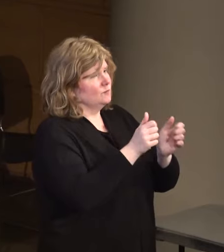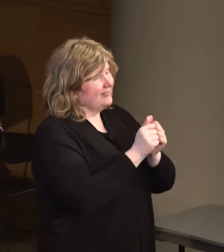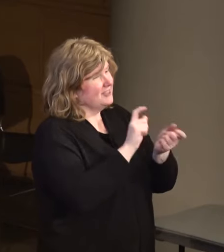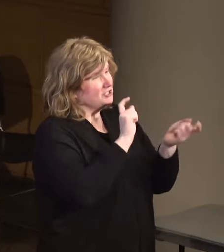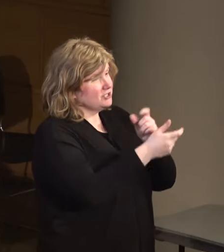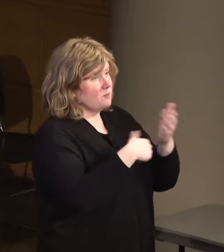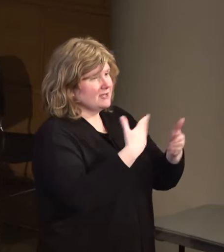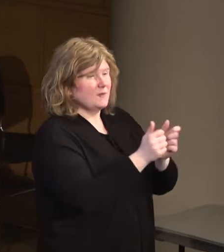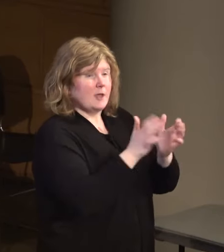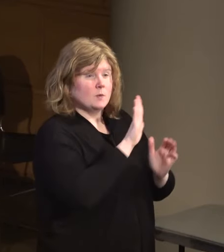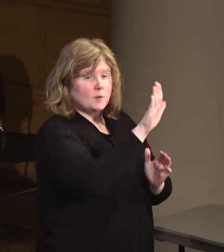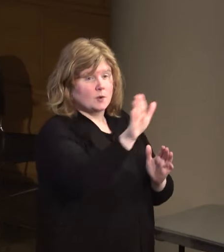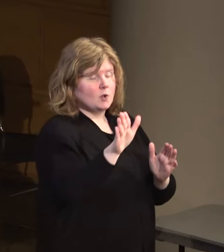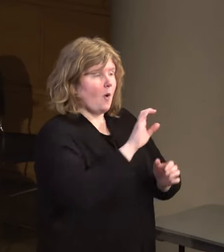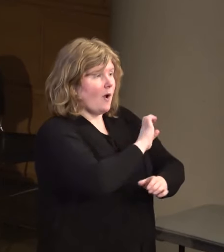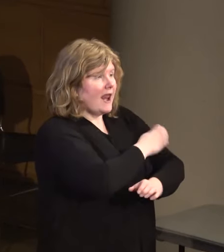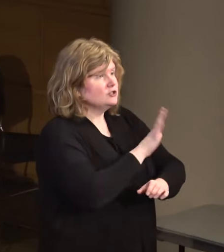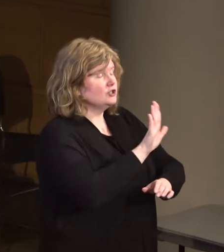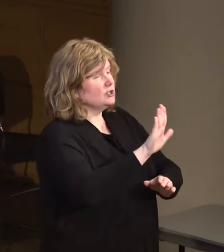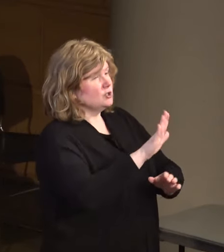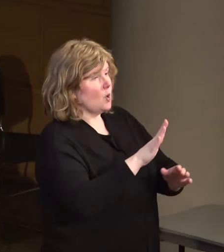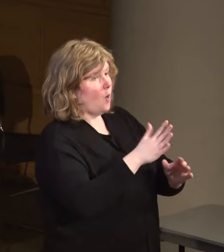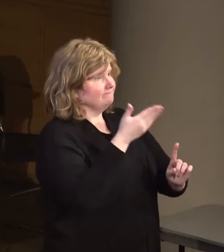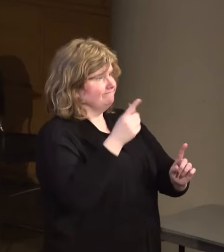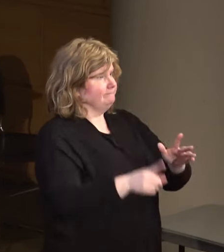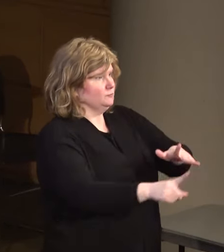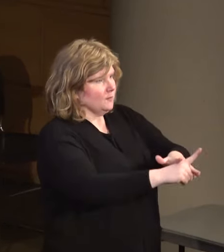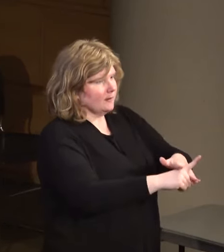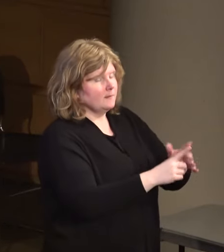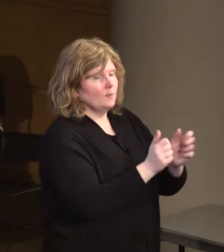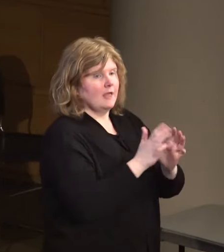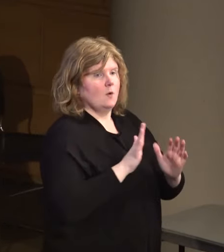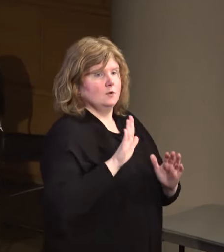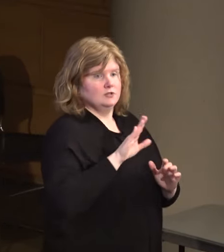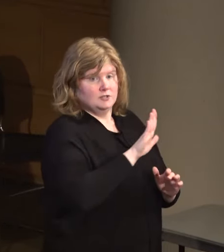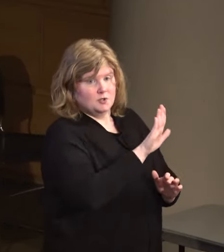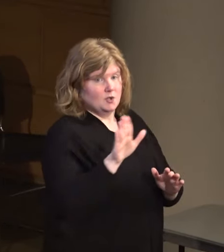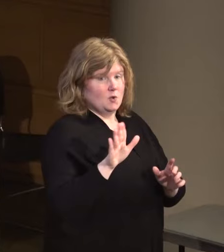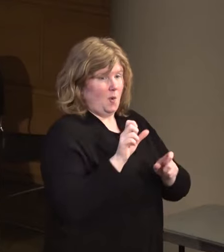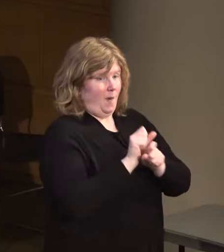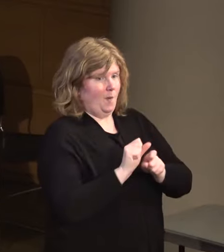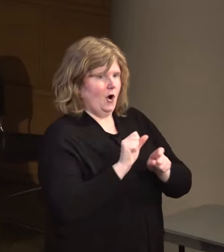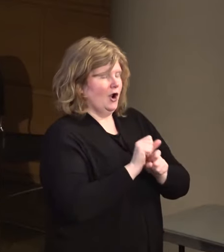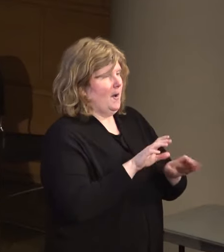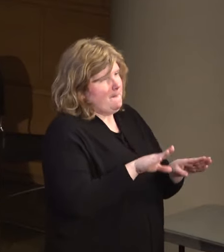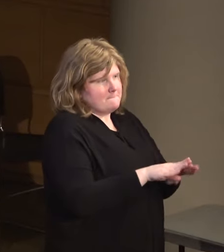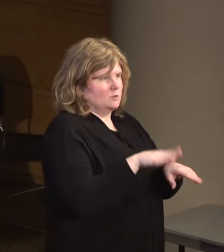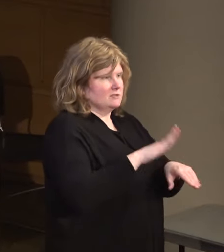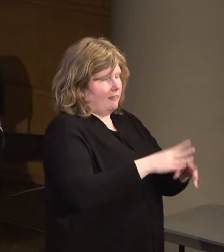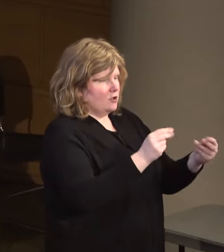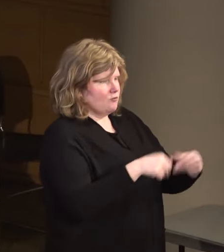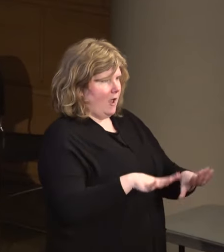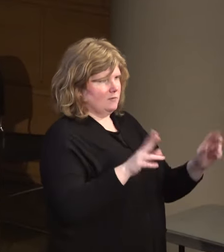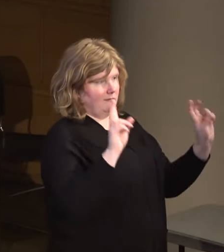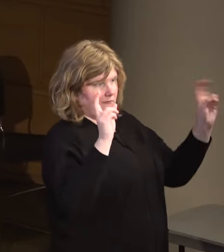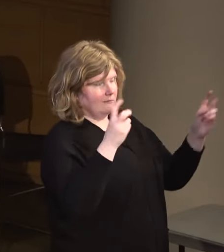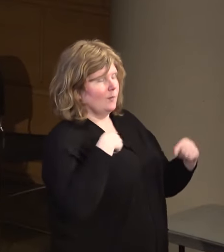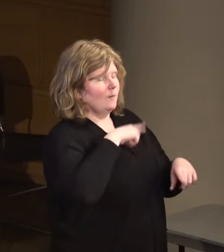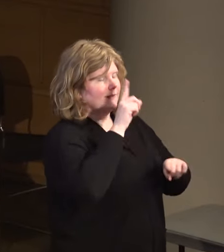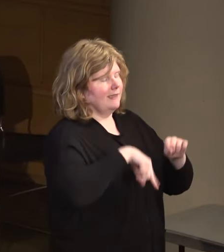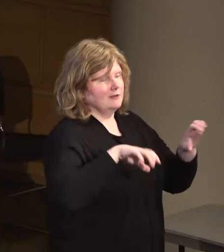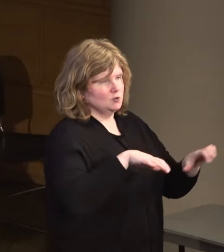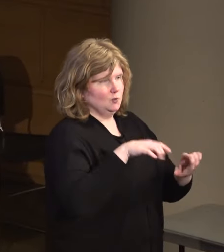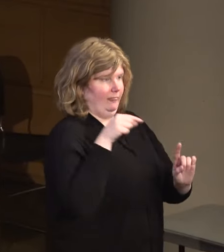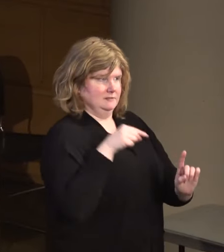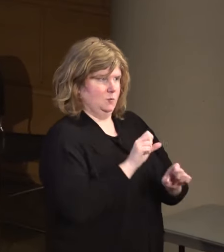without your energy, without your presence, without your footsteps on the ground, boots on the ground, we cannot do this,